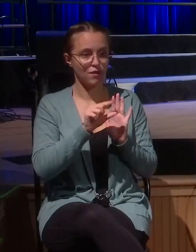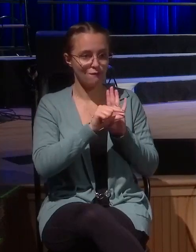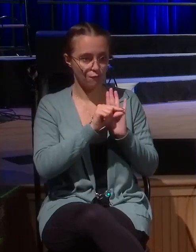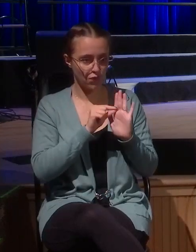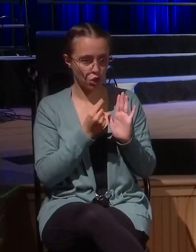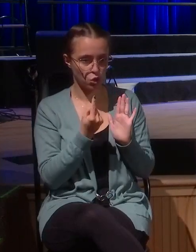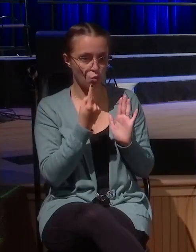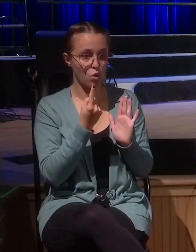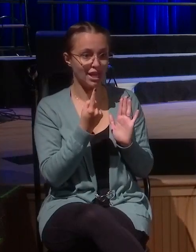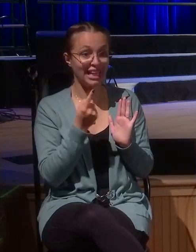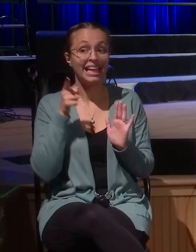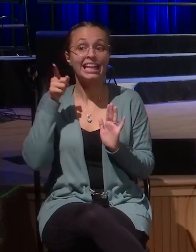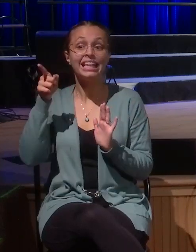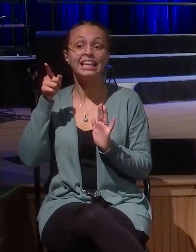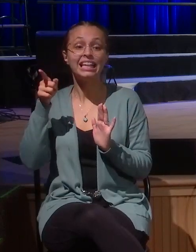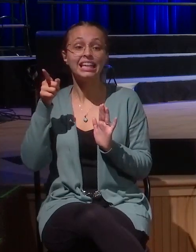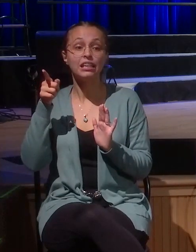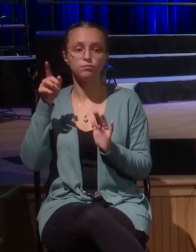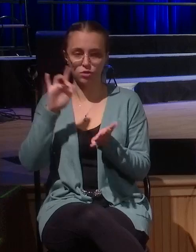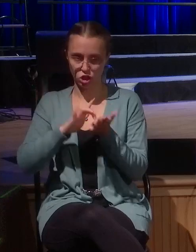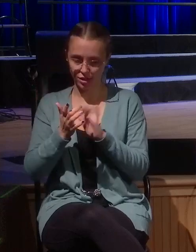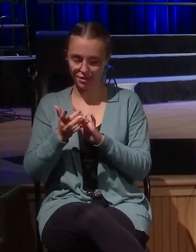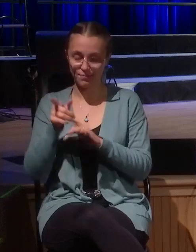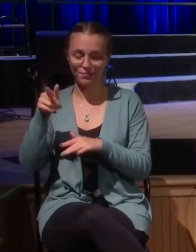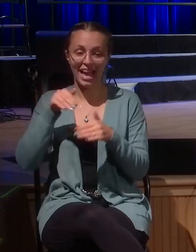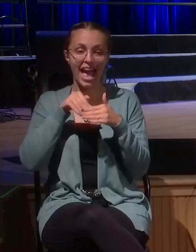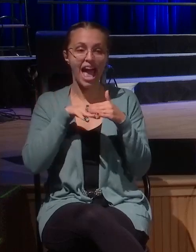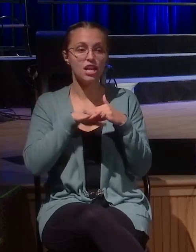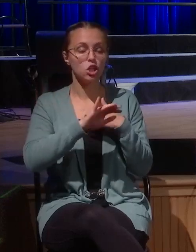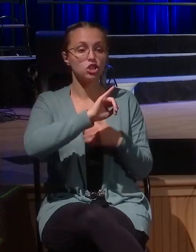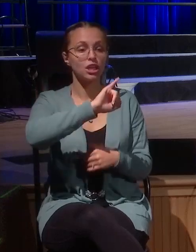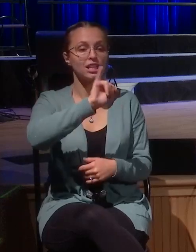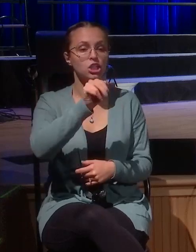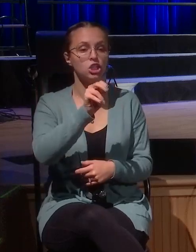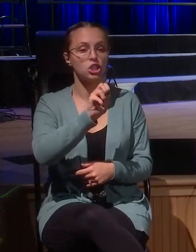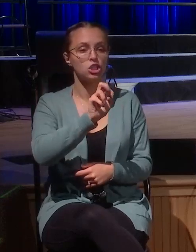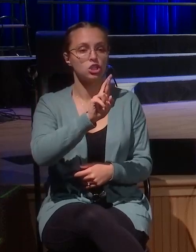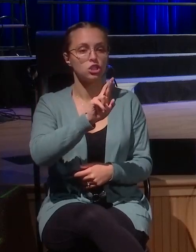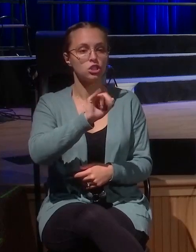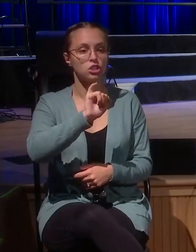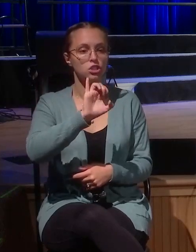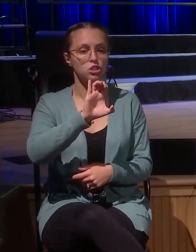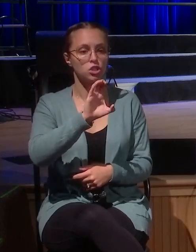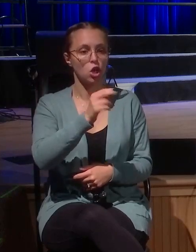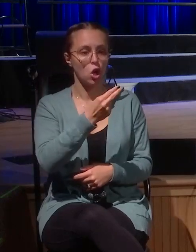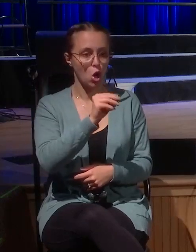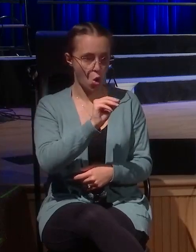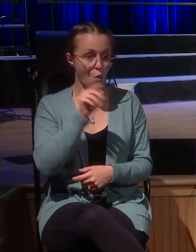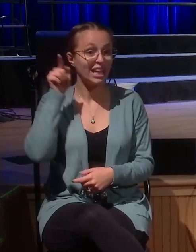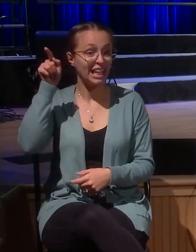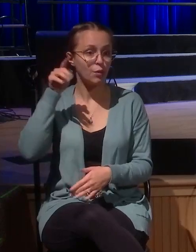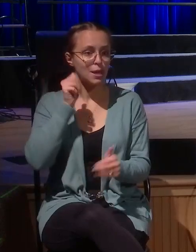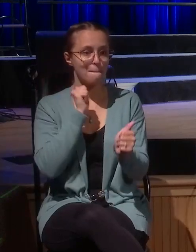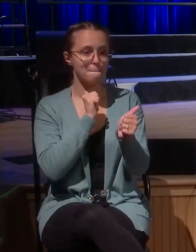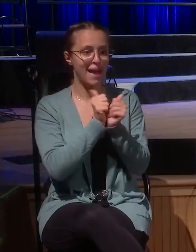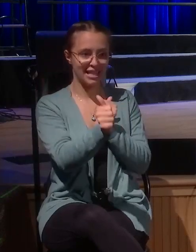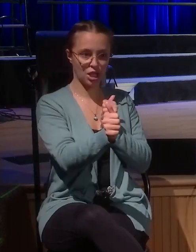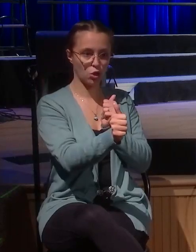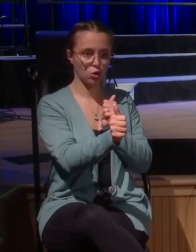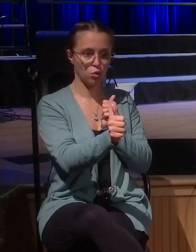meaning Jesus, enters Jericho and was passing through. That's important. And behold, there was a man named Zacchaeus. He